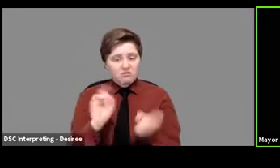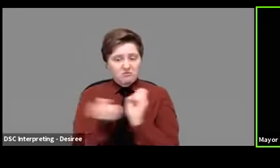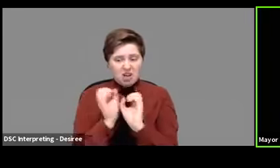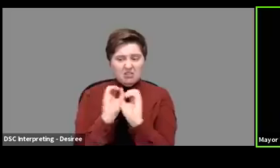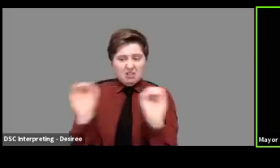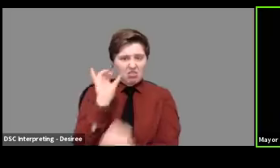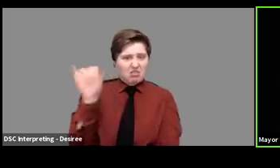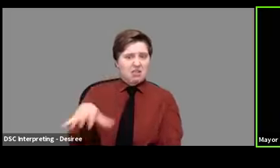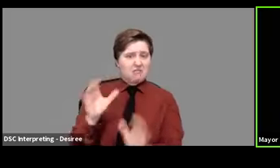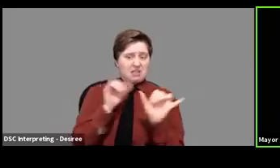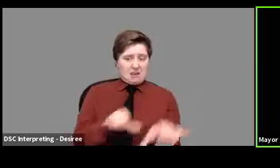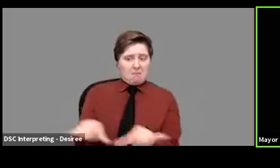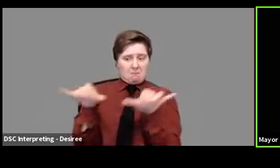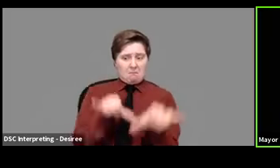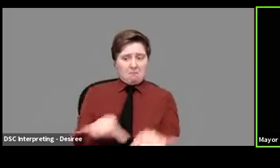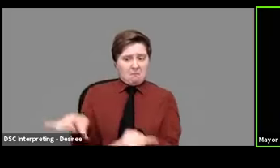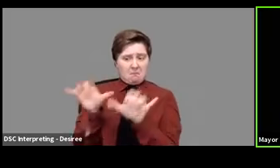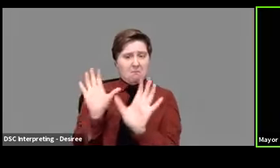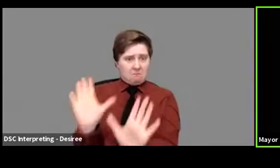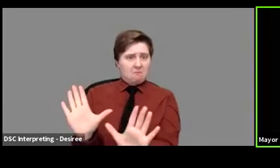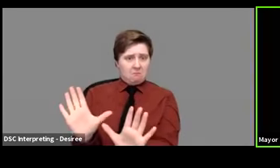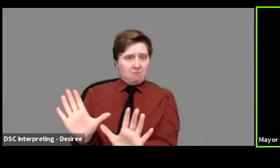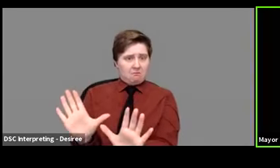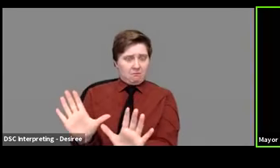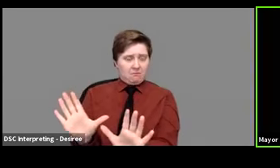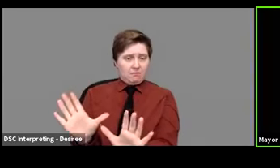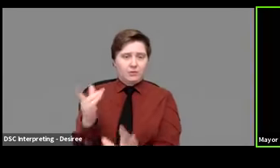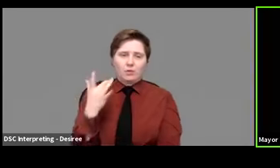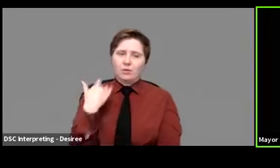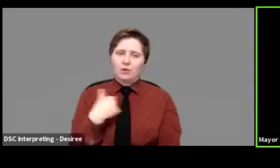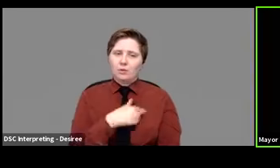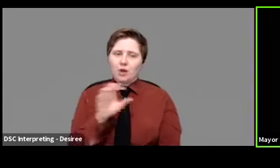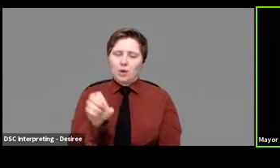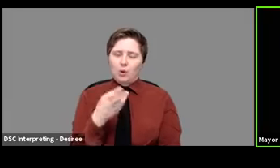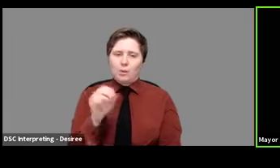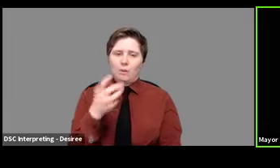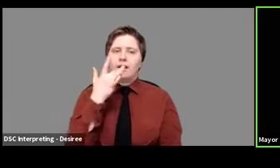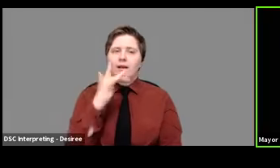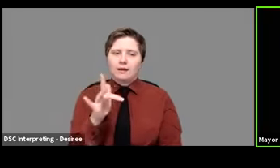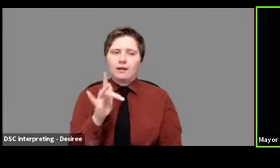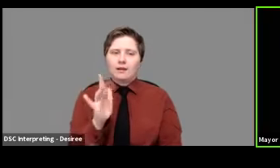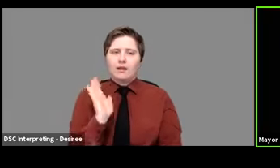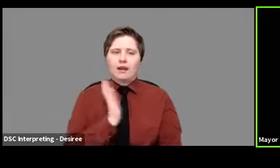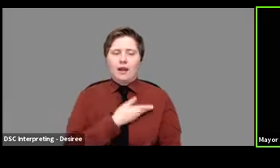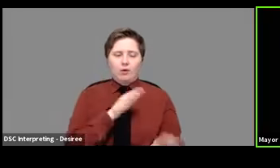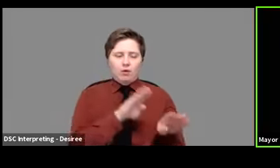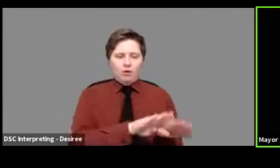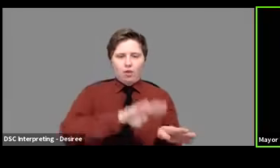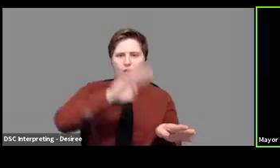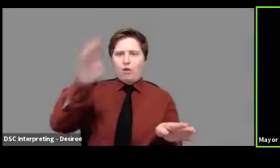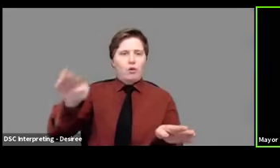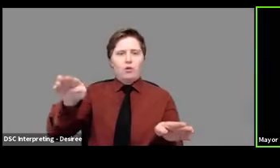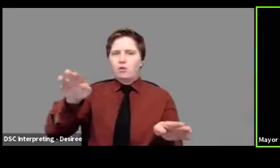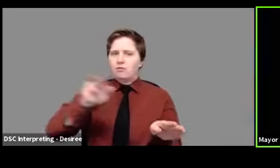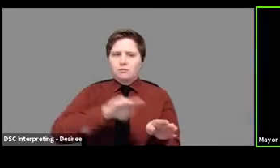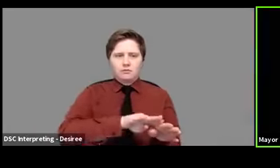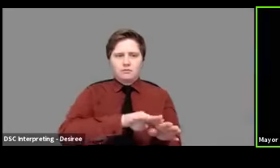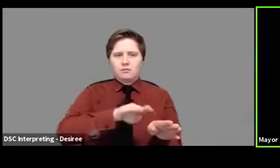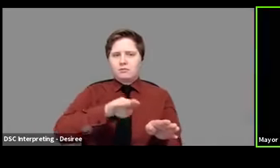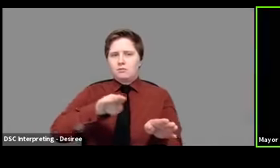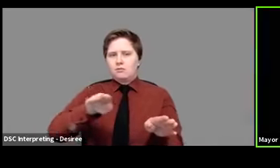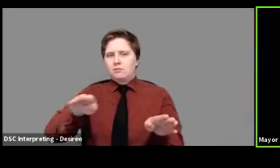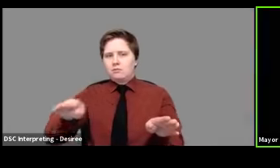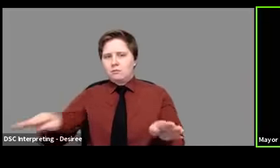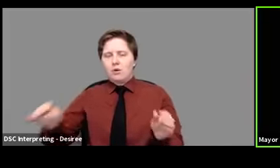all. We are, I think we're lucky in Ohio that our curve has flattened more so than most